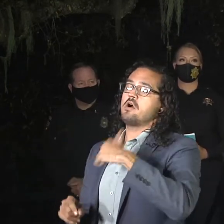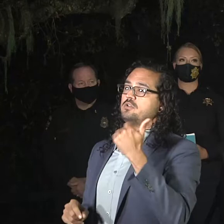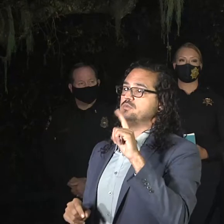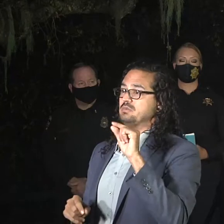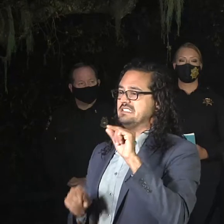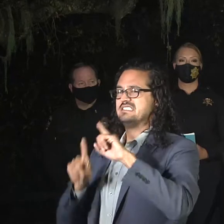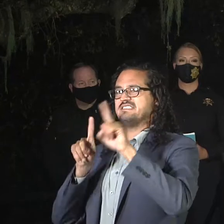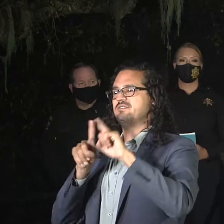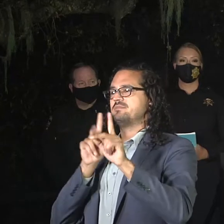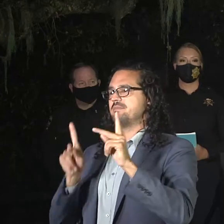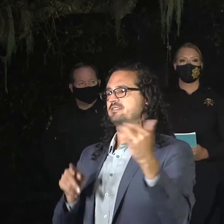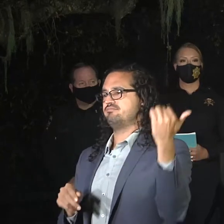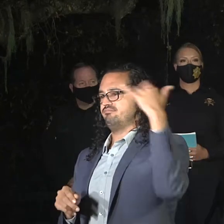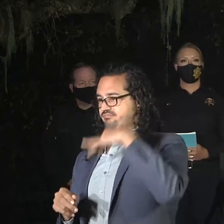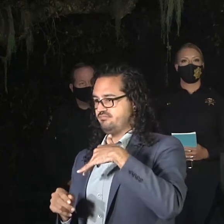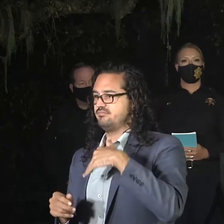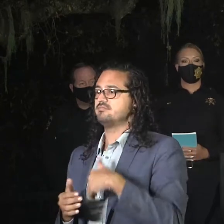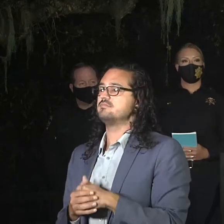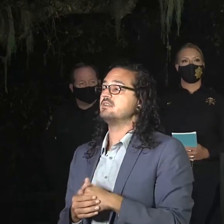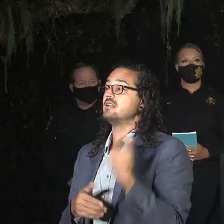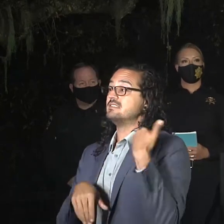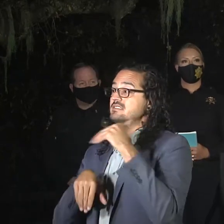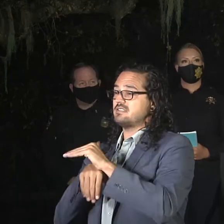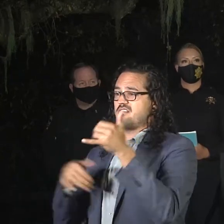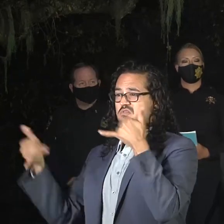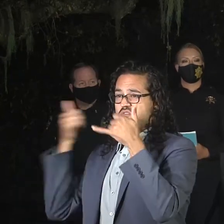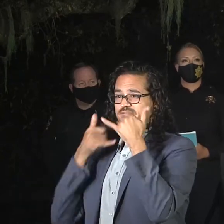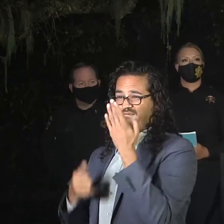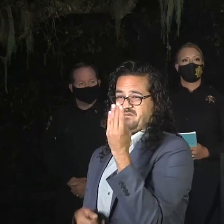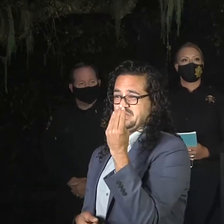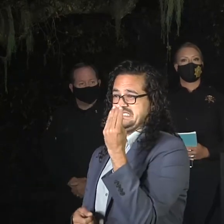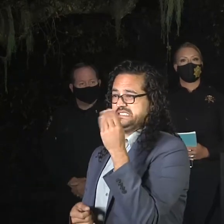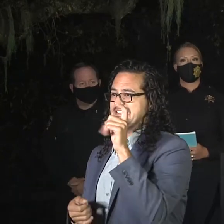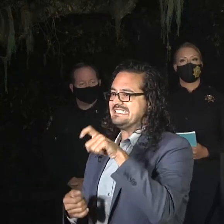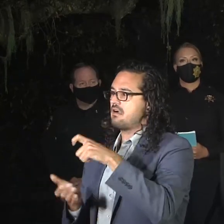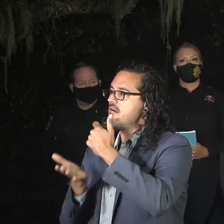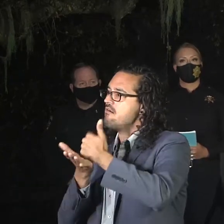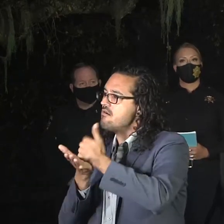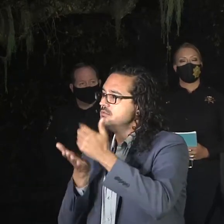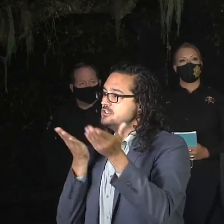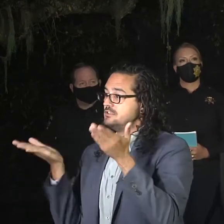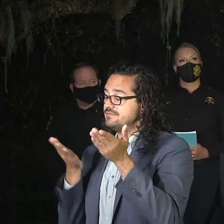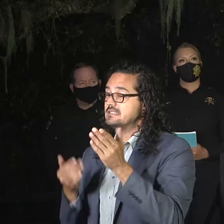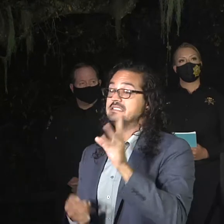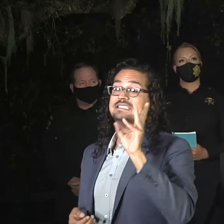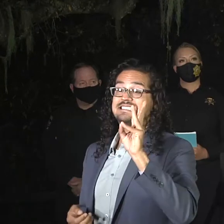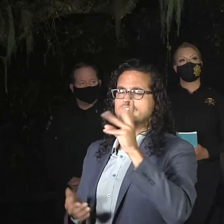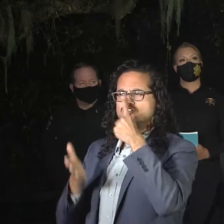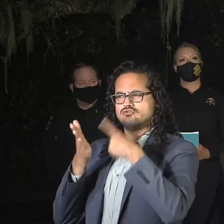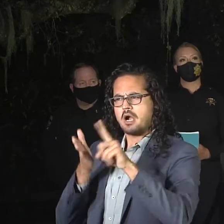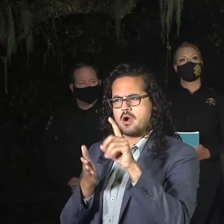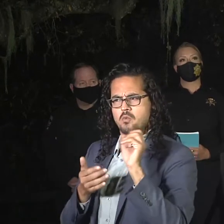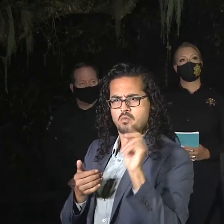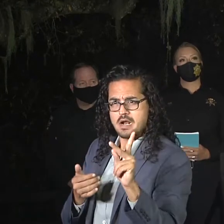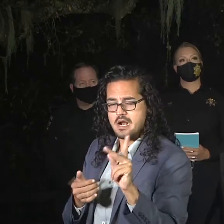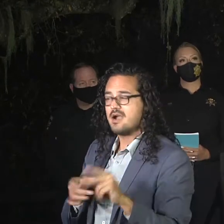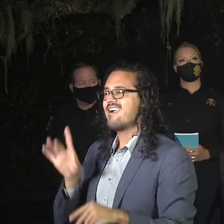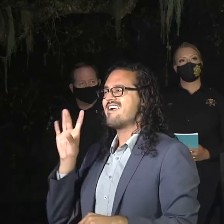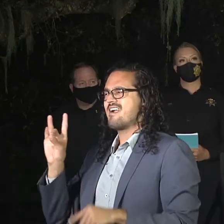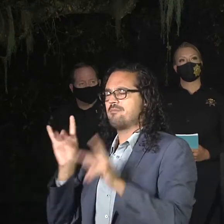touch on a couple of those here in just a minute and eight suspicious people. So unfortunately, last night, though, we did get a welfare check